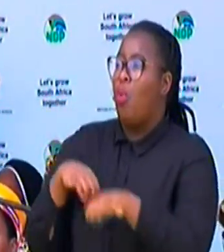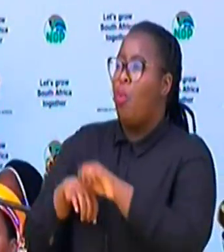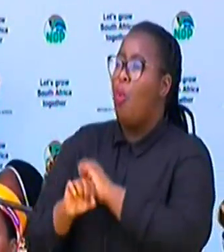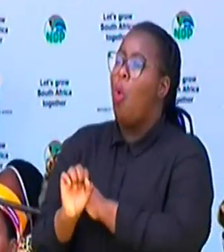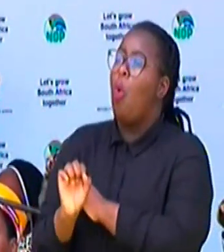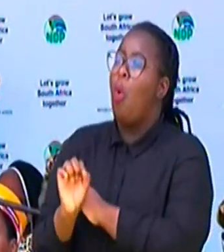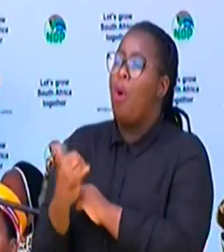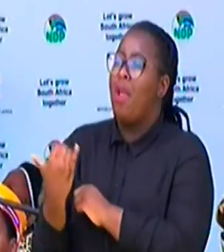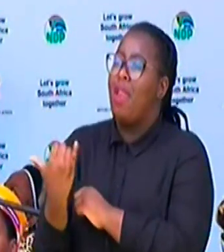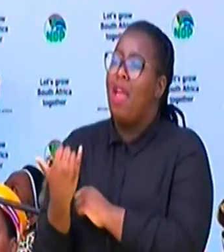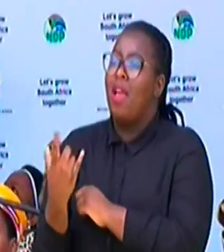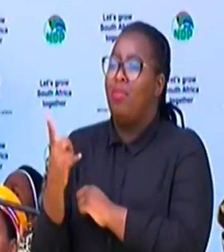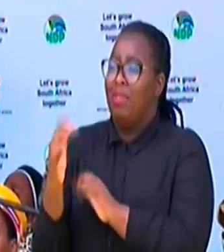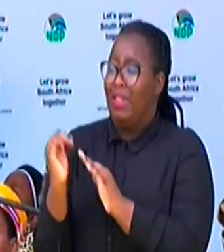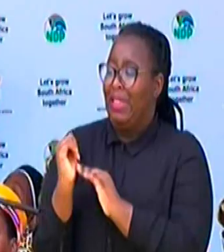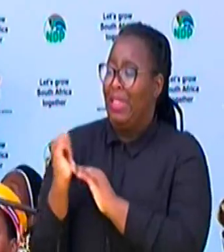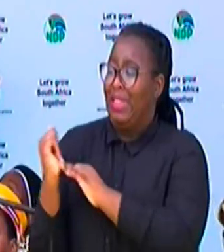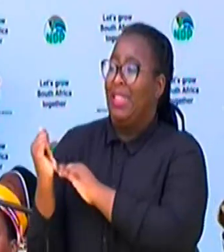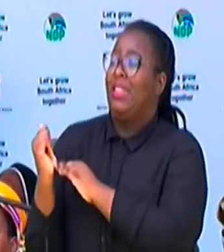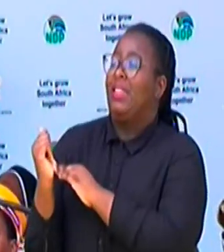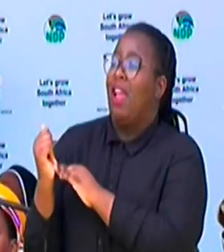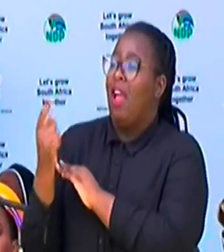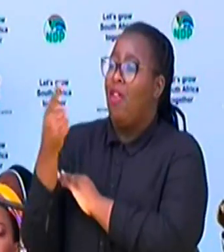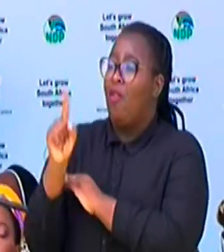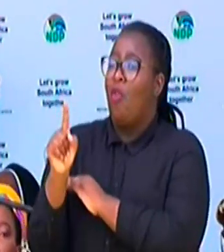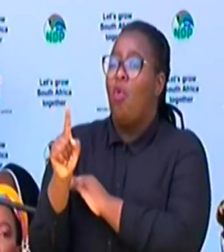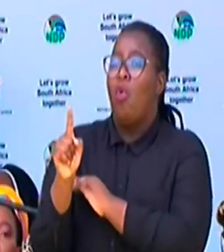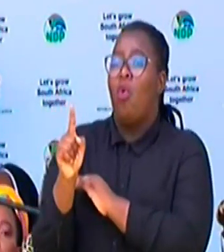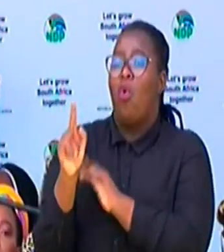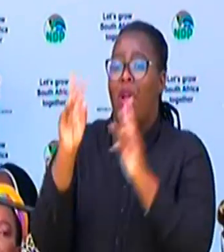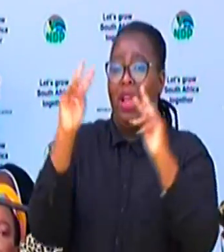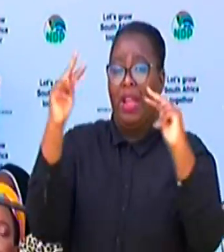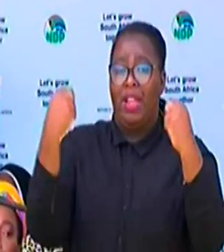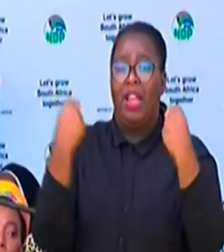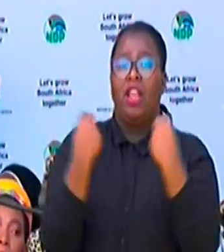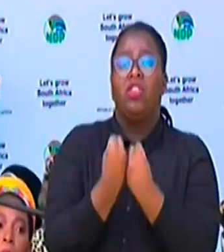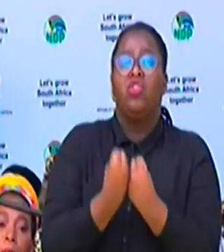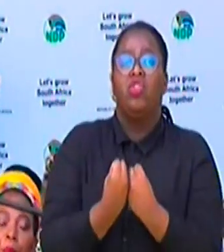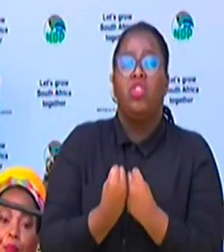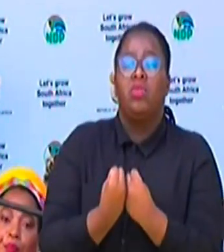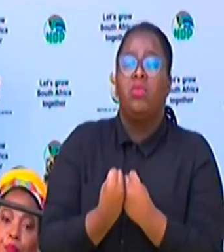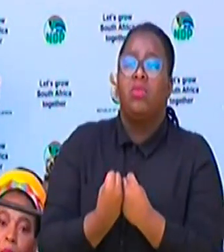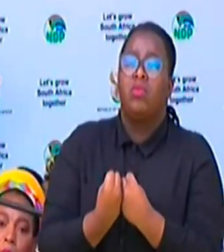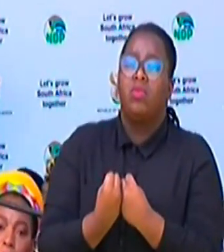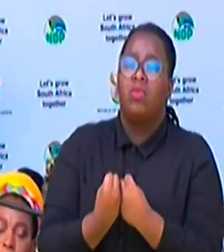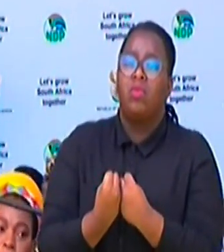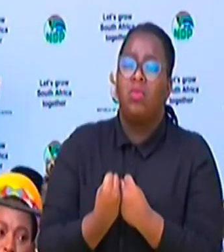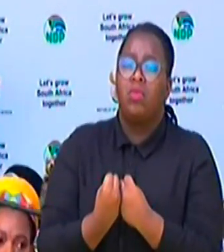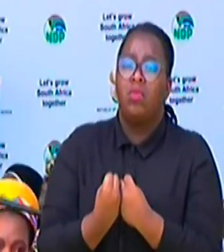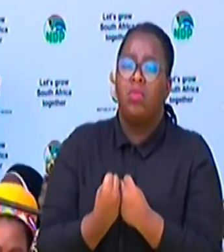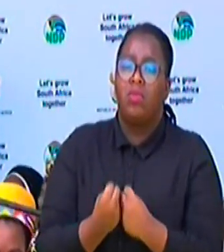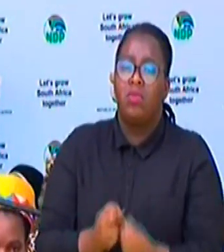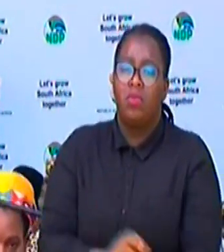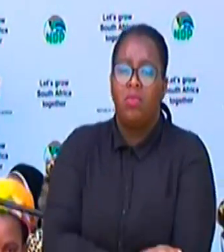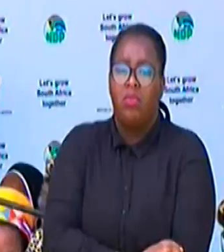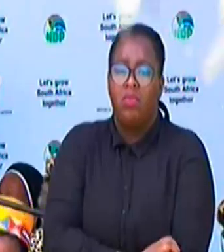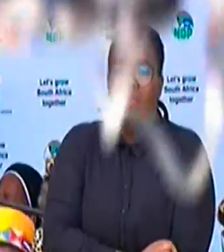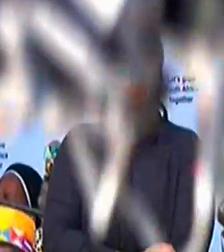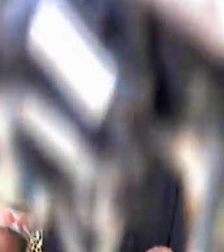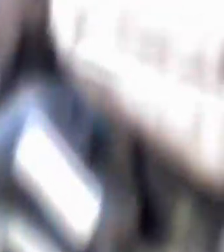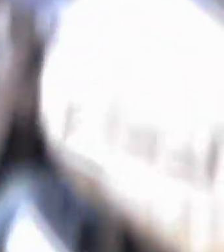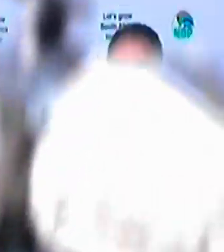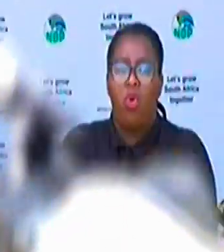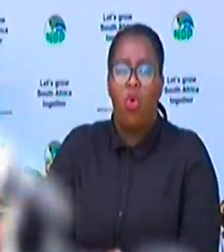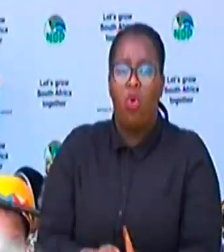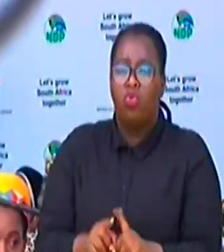to because